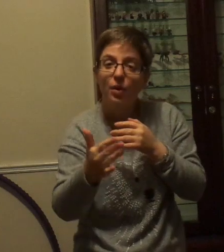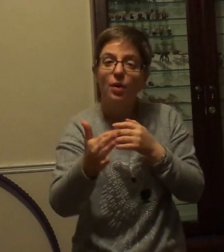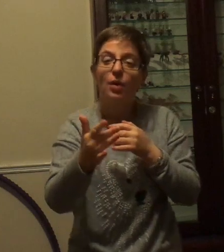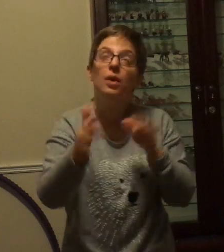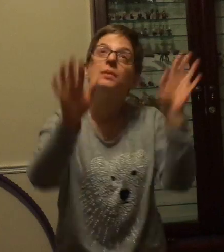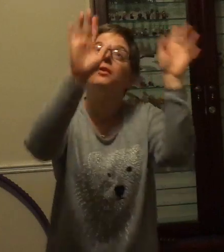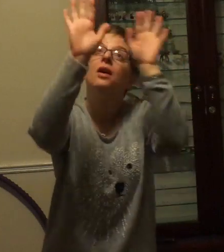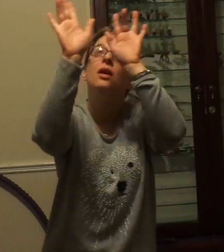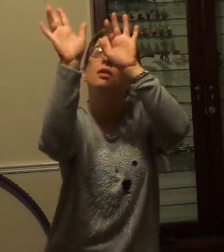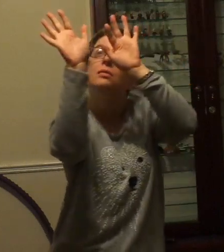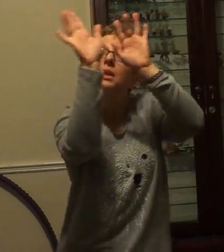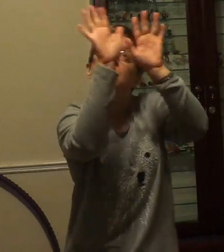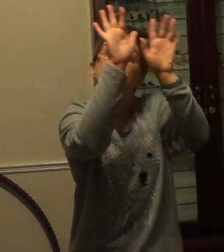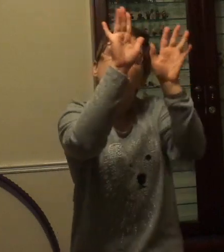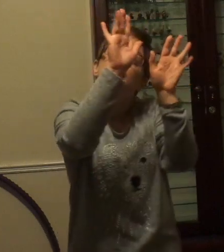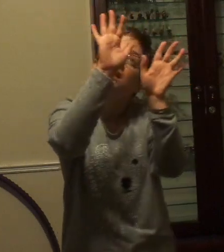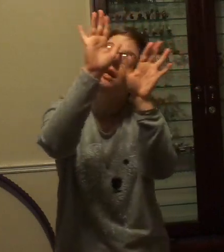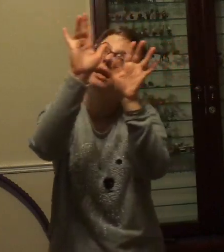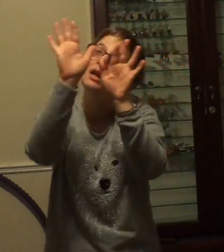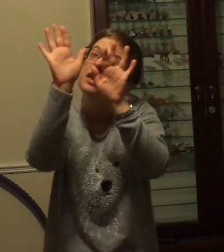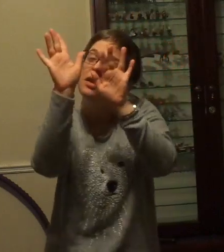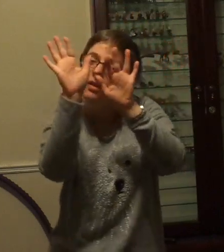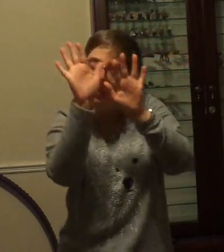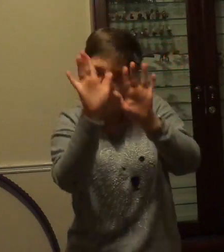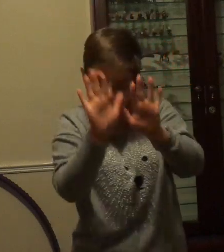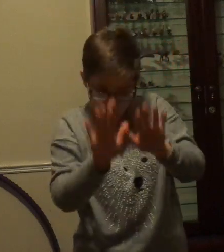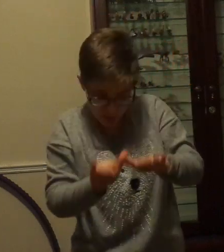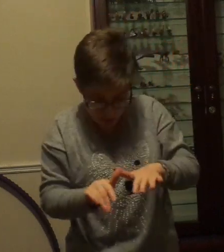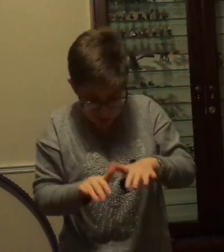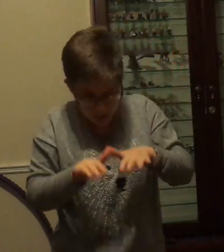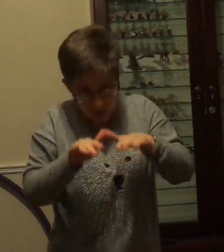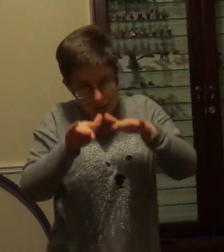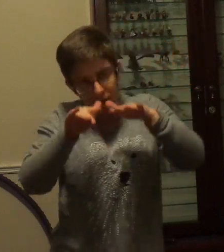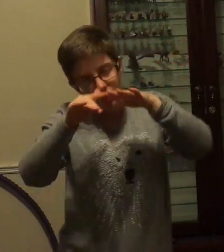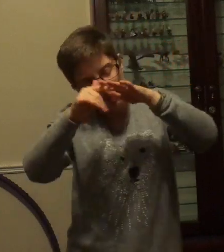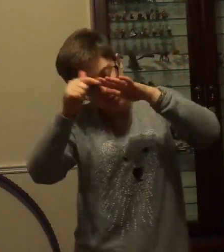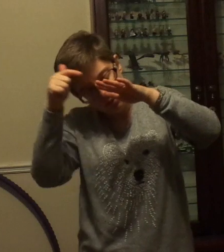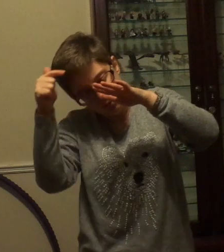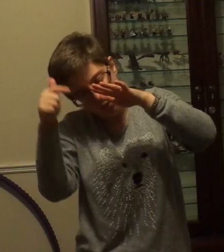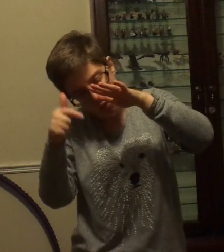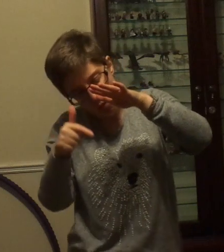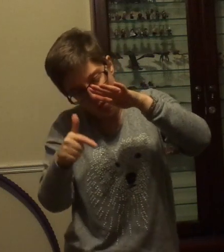far beneath the bitter snow.